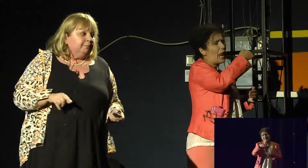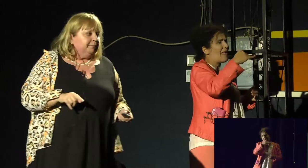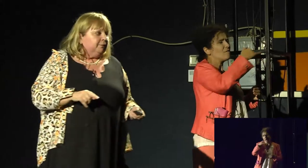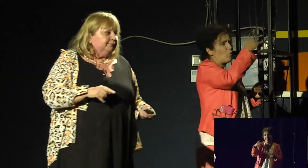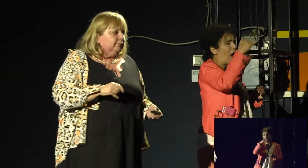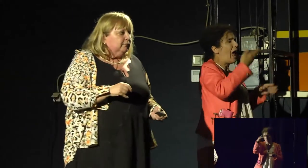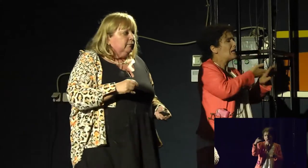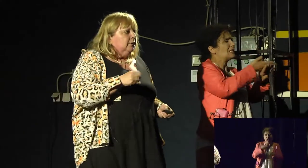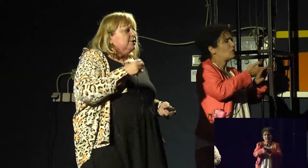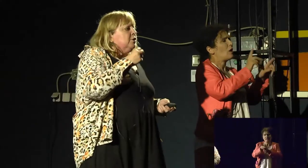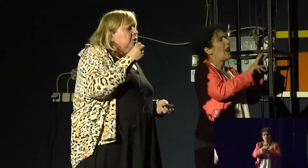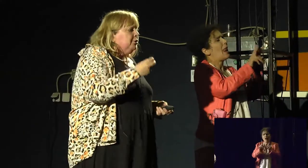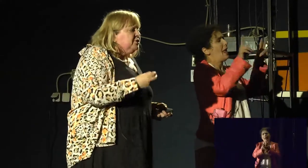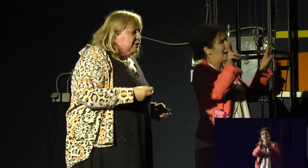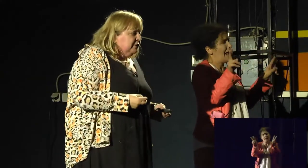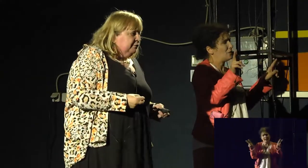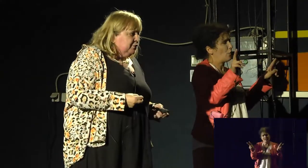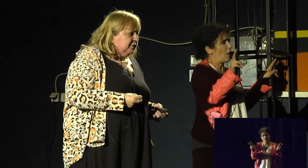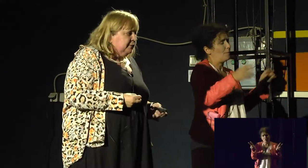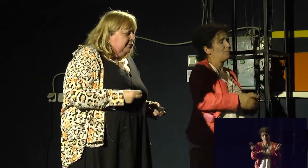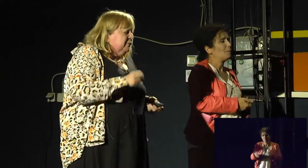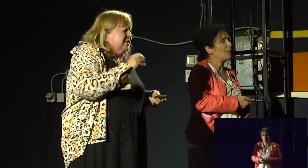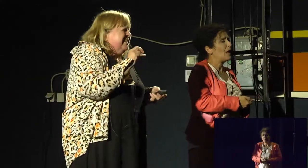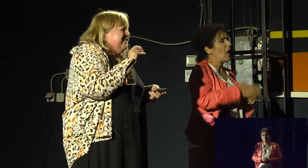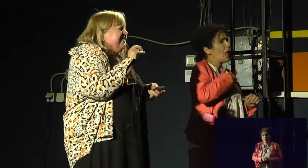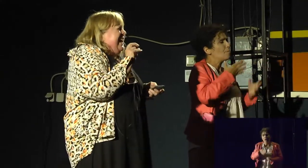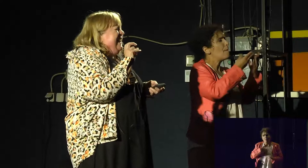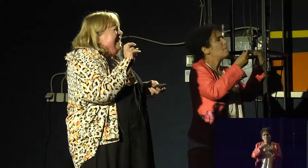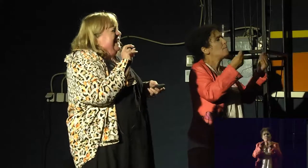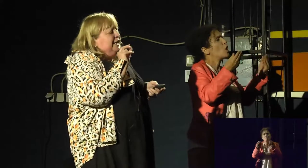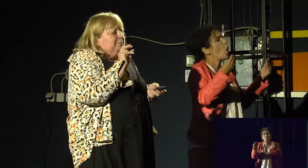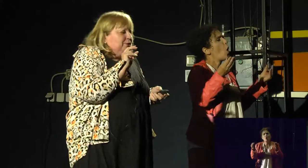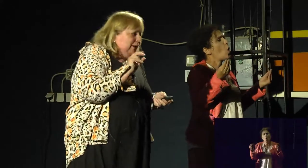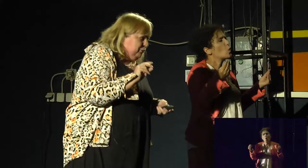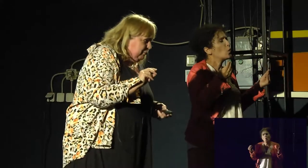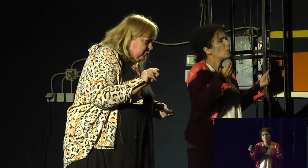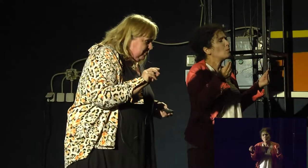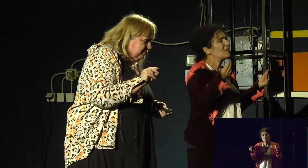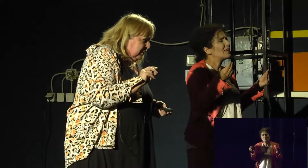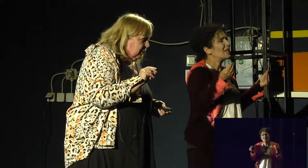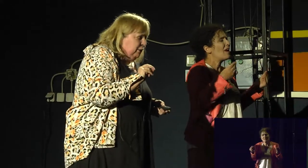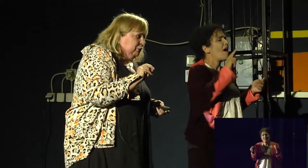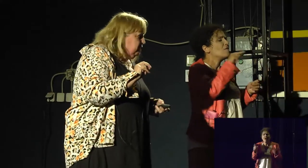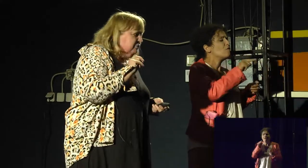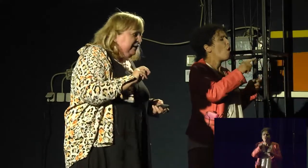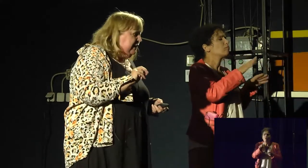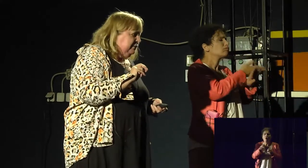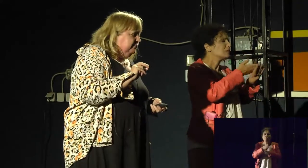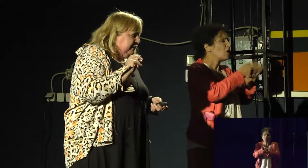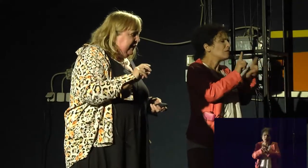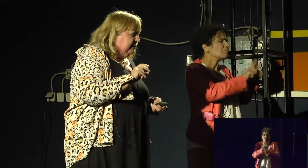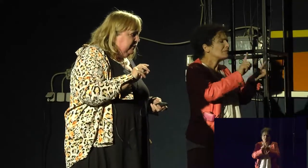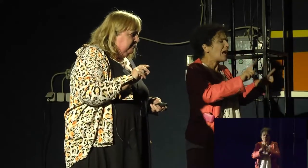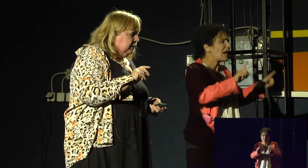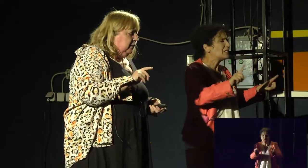of young people. There's a lot on sexual diversity. There's a tiny little bit about abortion. We couldn't